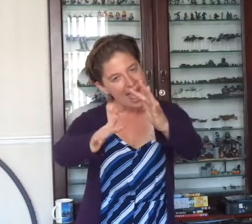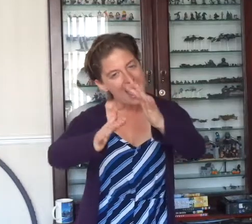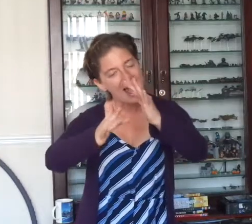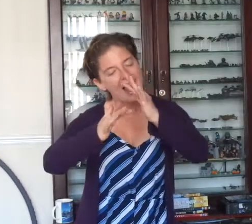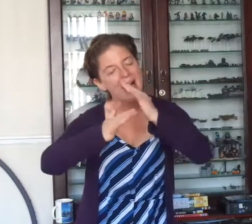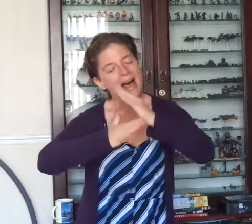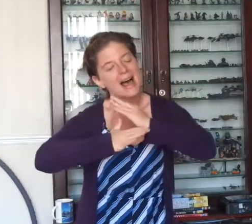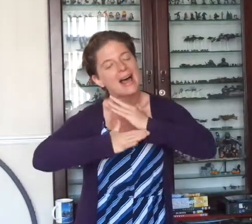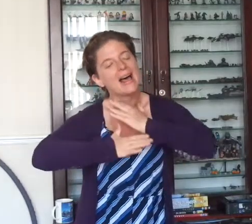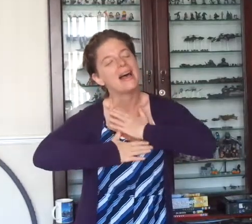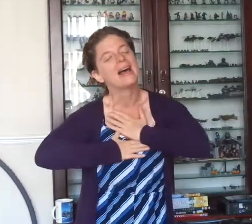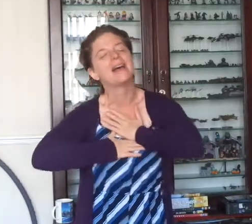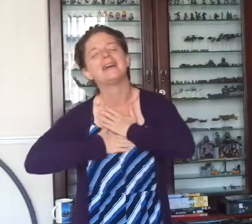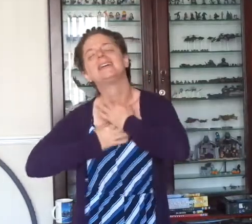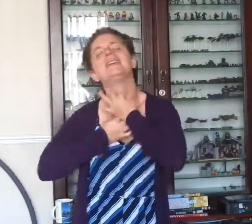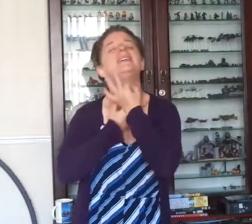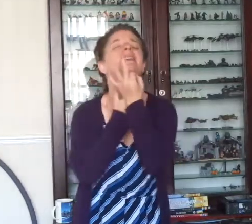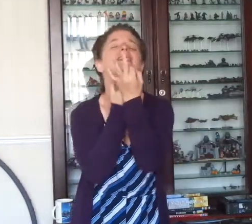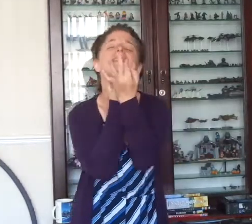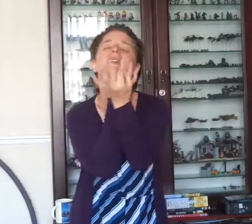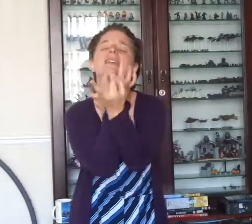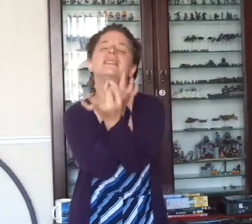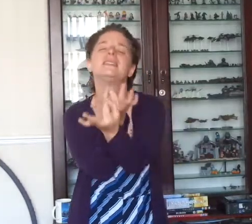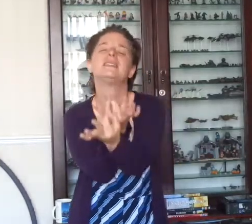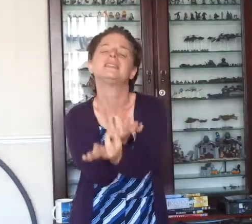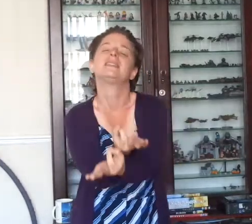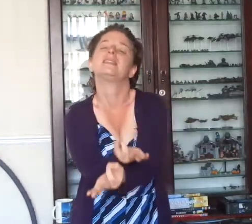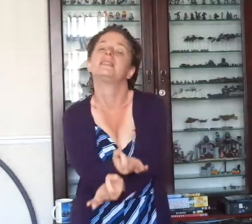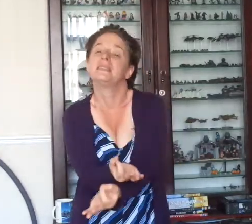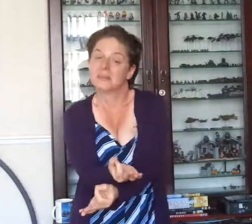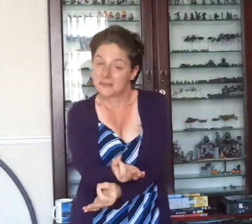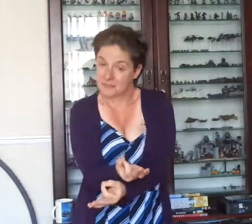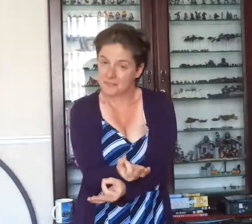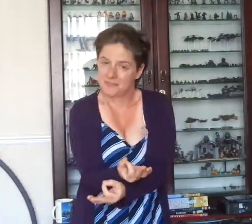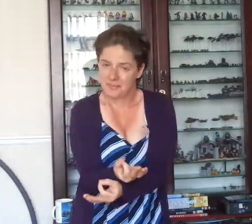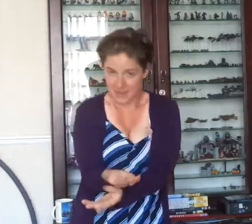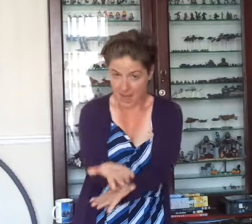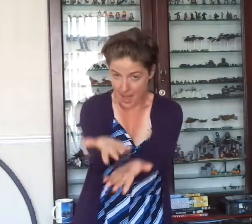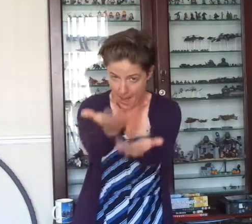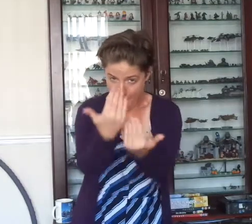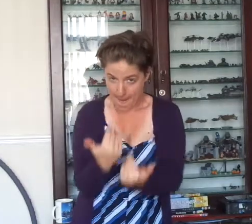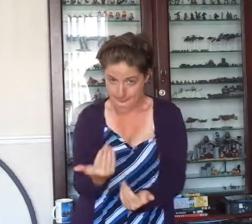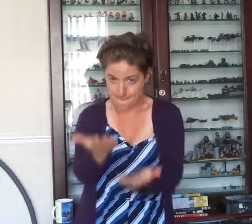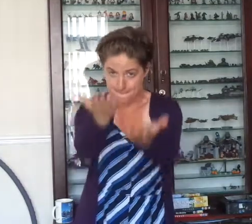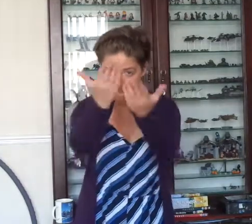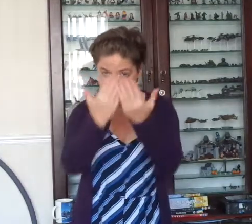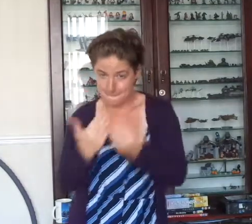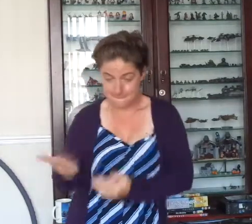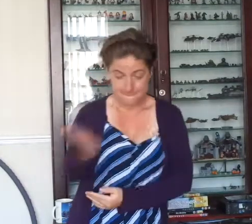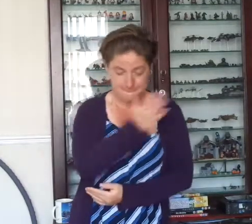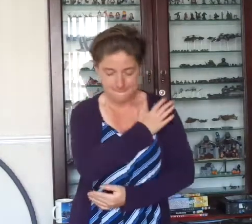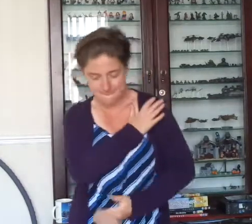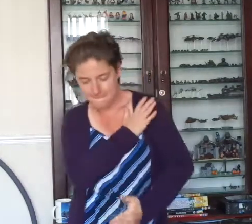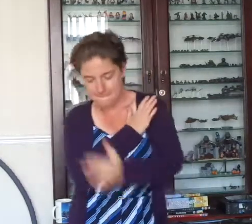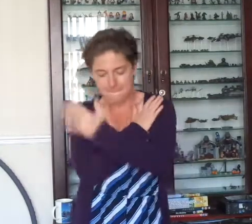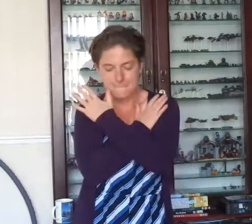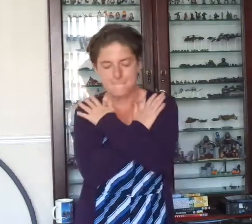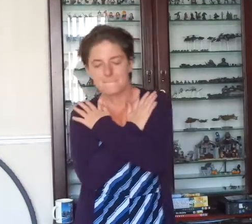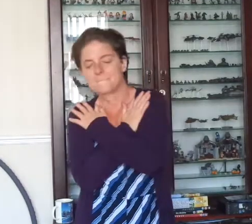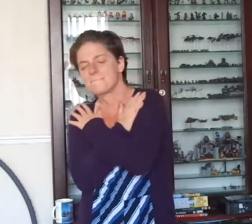come let me love you, let me give